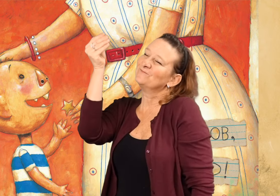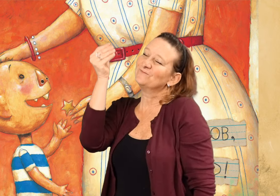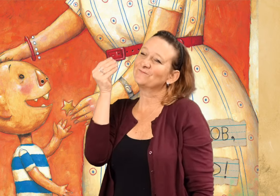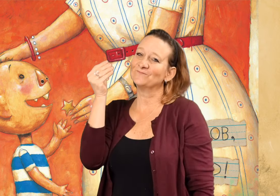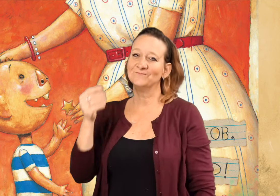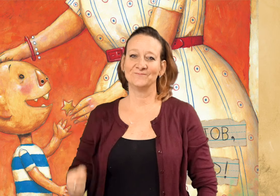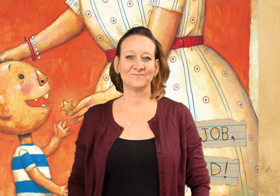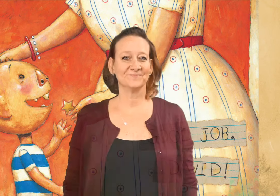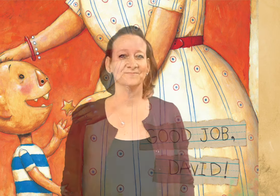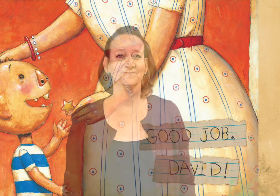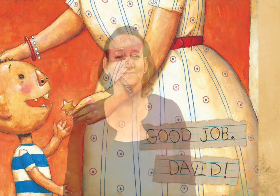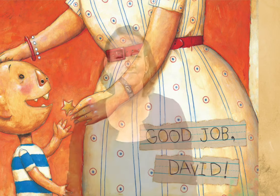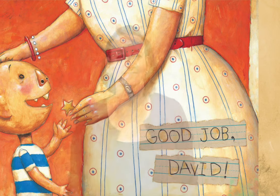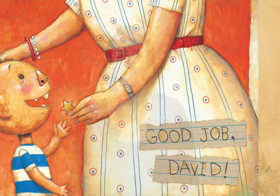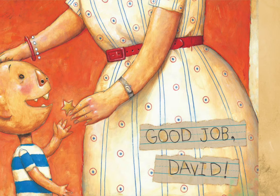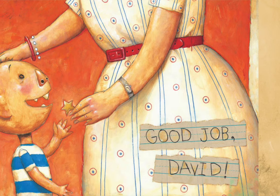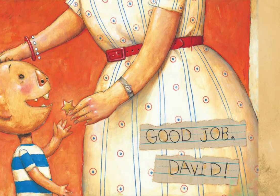which he excitedly takes.